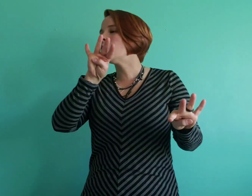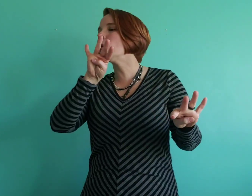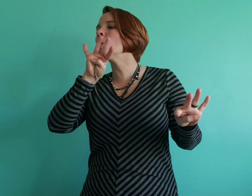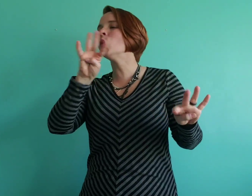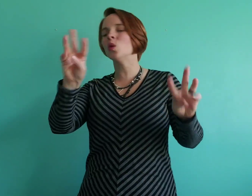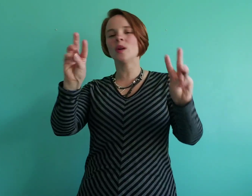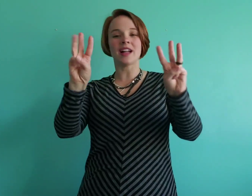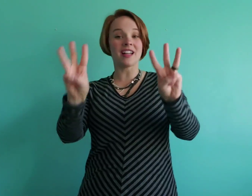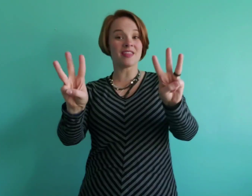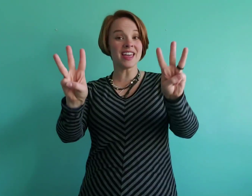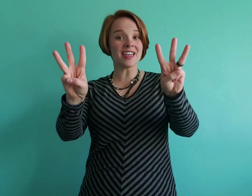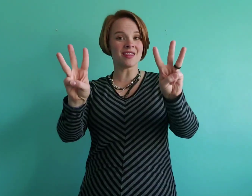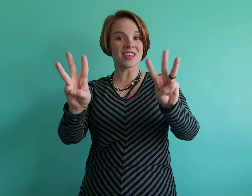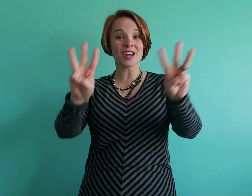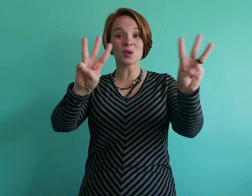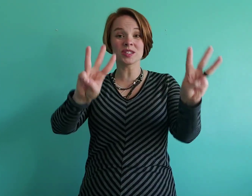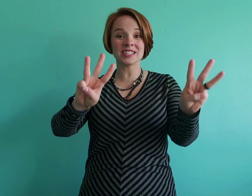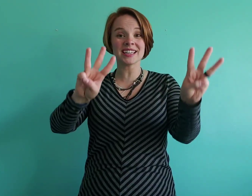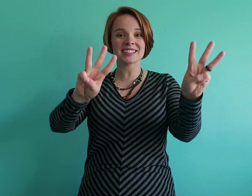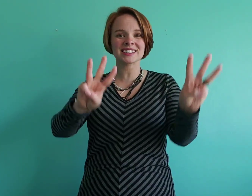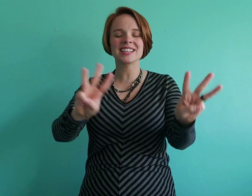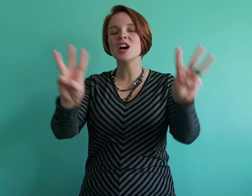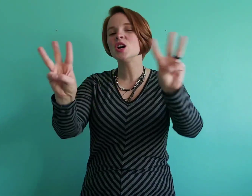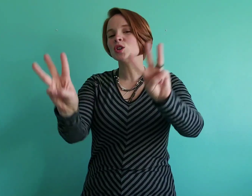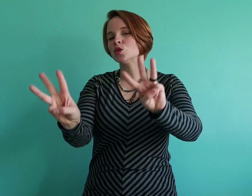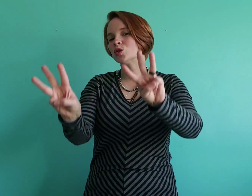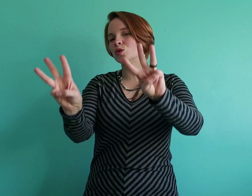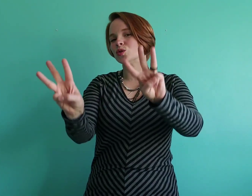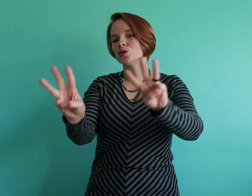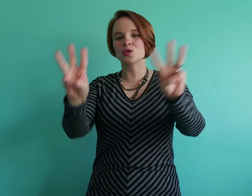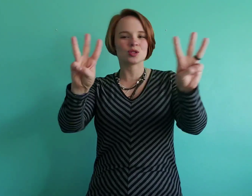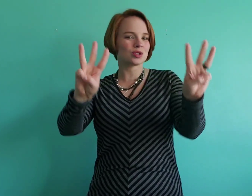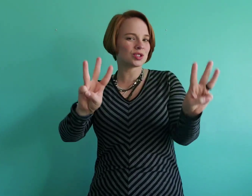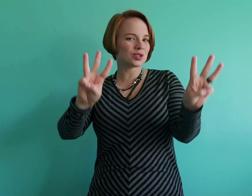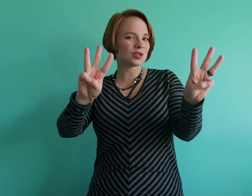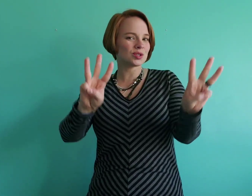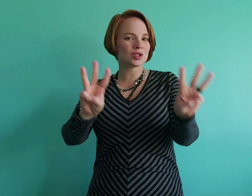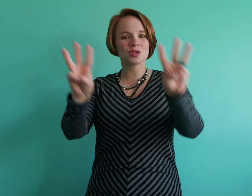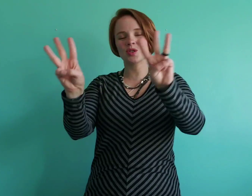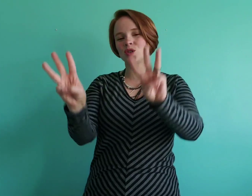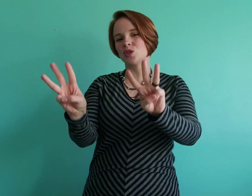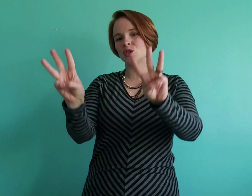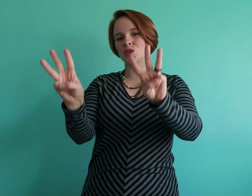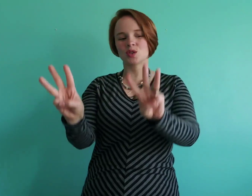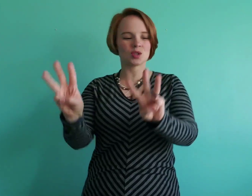whoo. And then there were six. Ch, tch, tch, tch, tch, tch, tch,